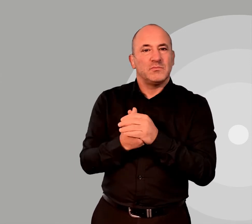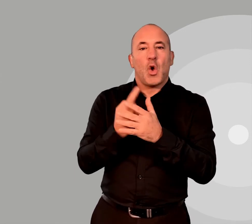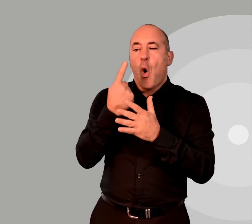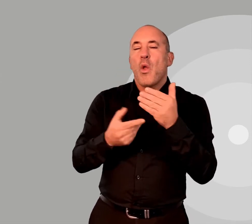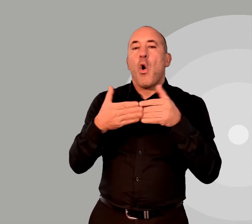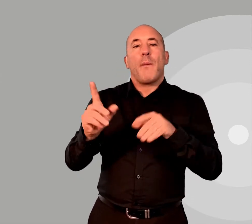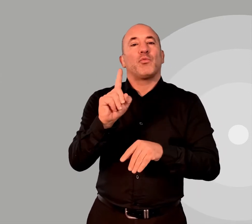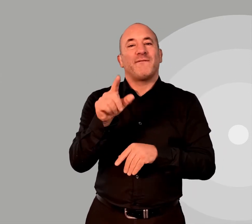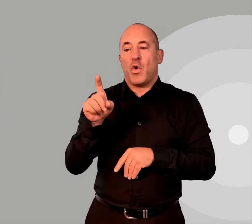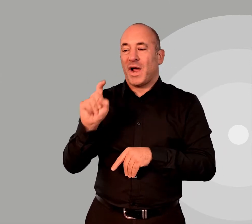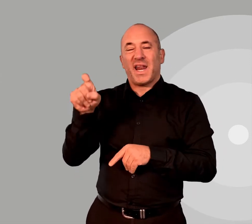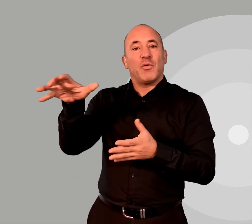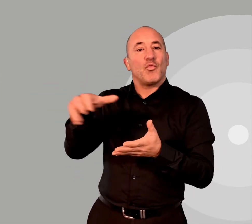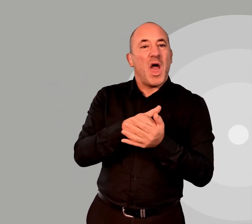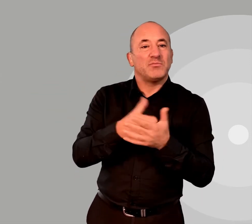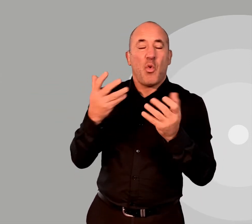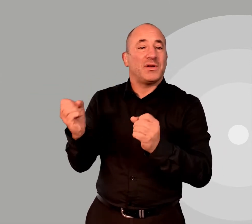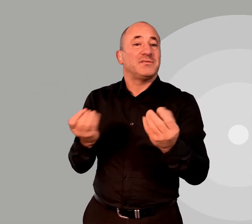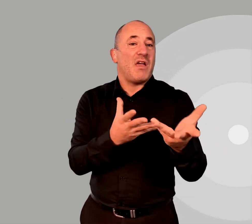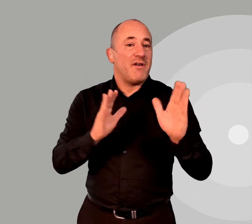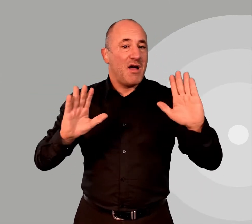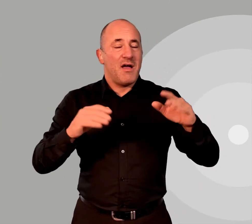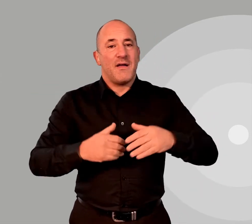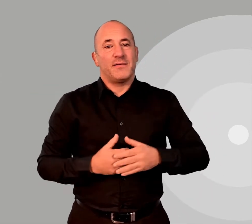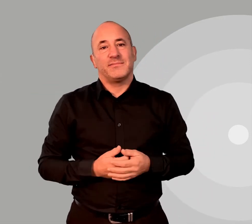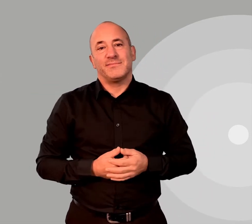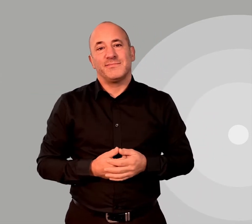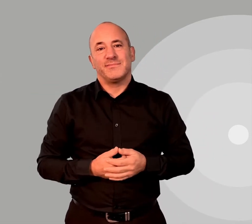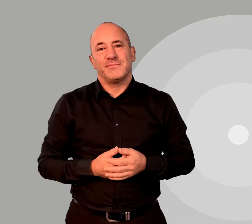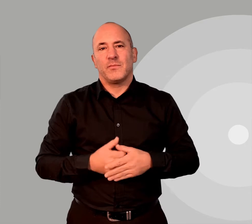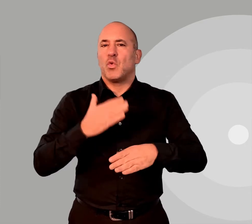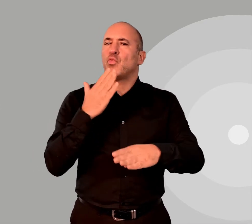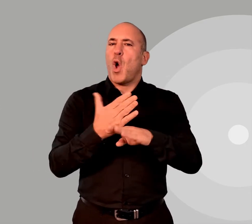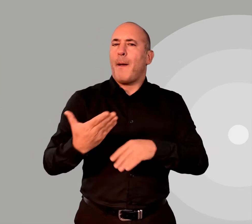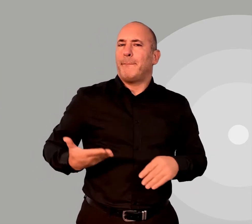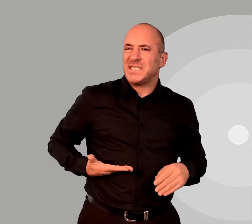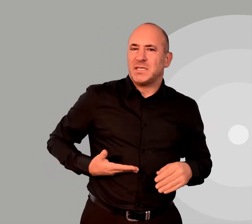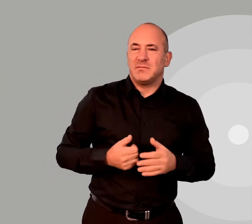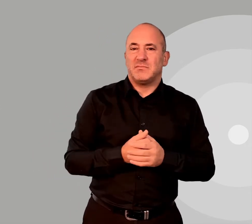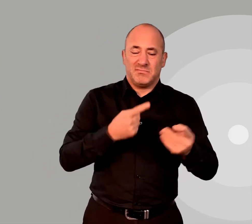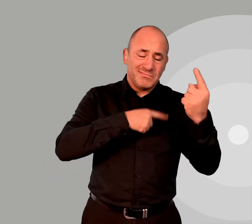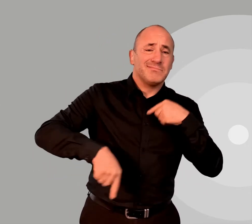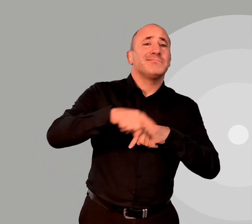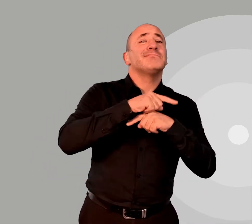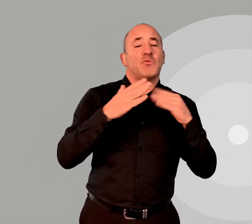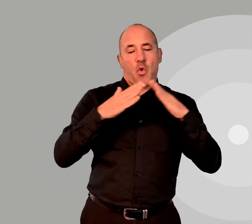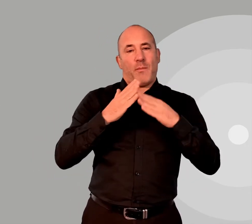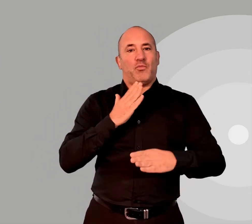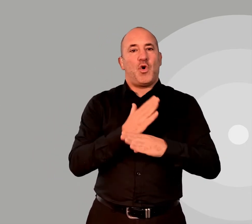only open for click and collect and delivery. Work and business. Everyone must work from home